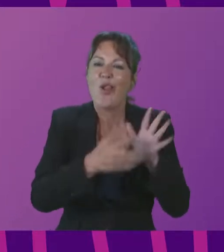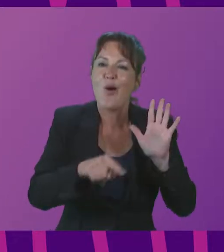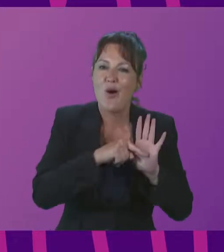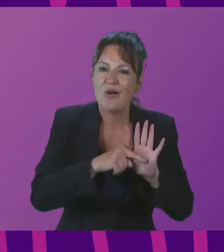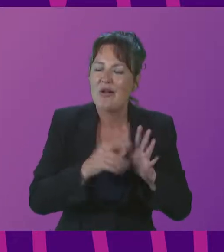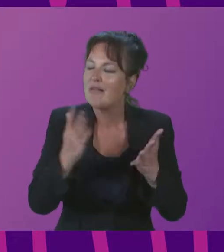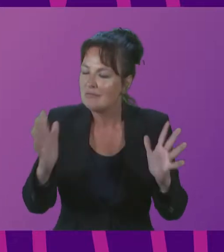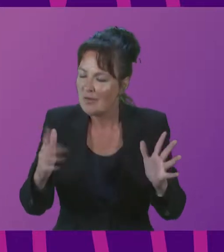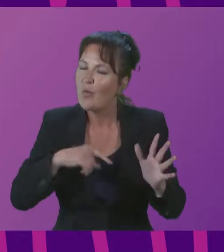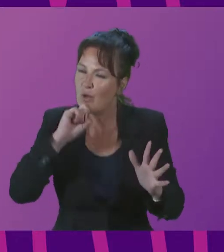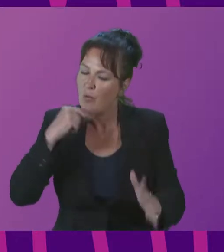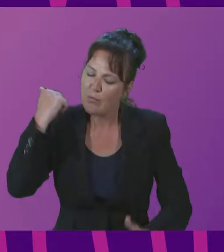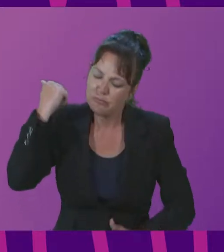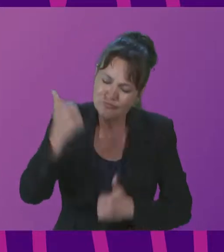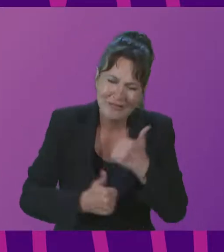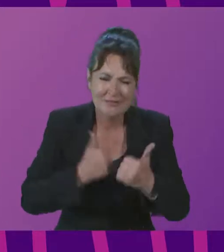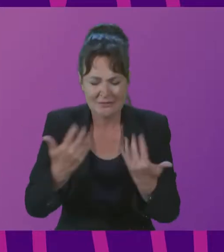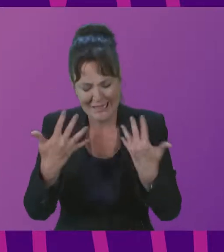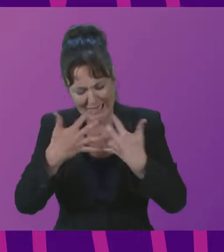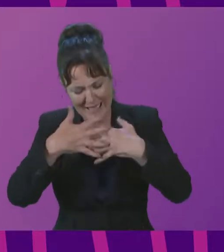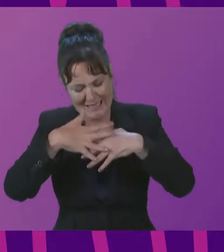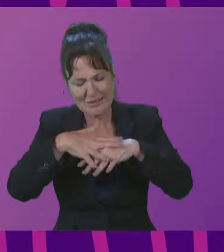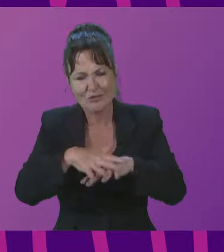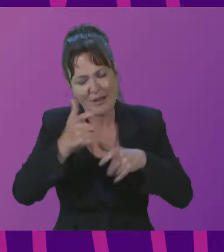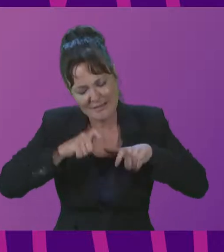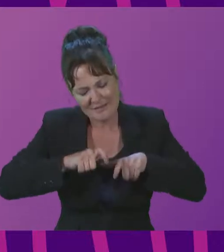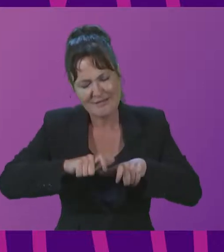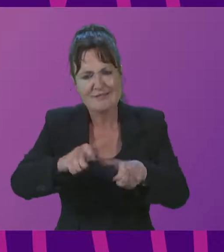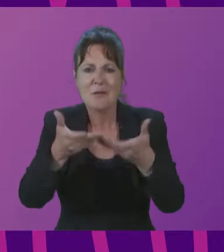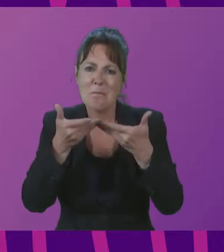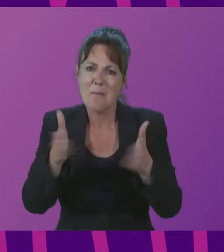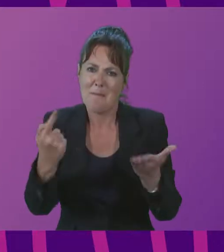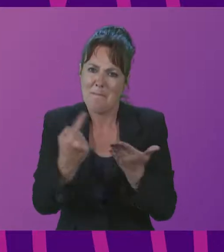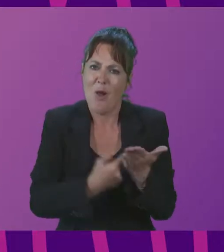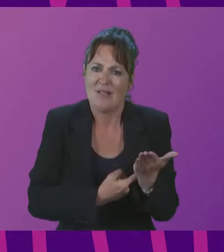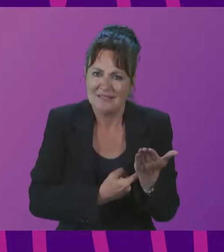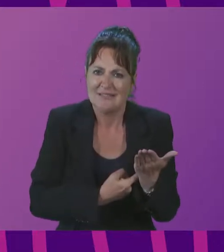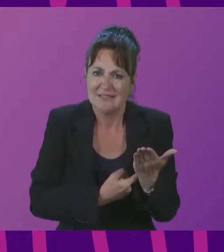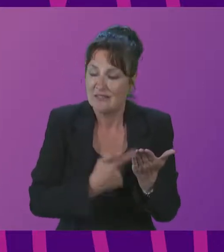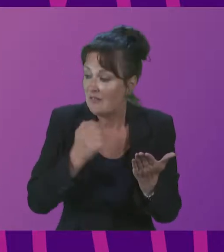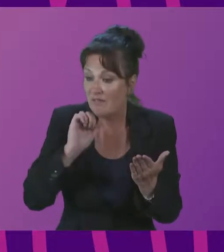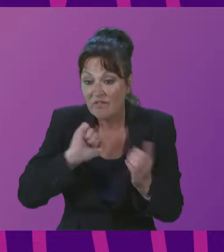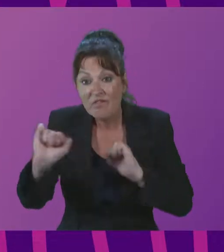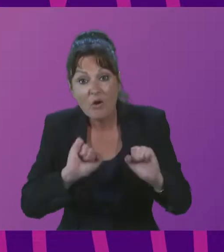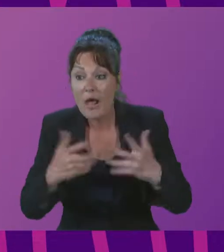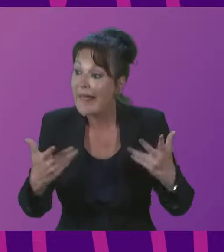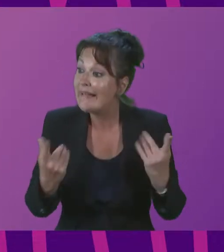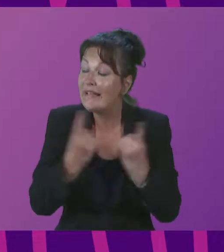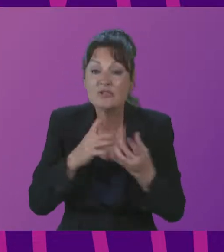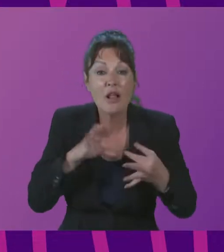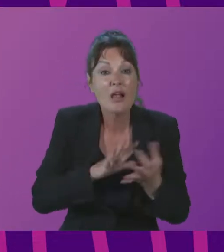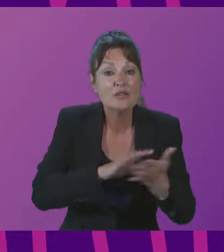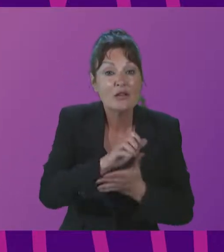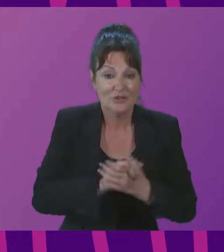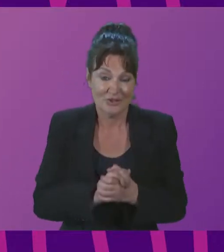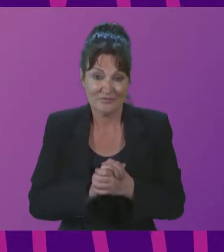I'm praising integrated and systemic public policies for those issues, as we